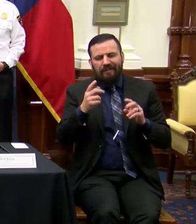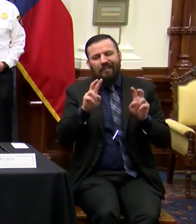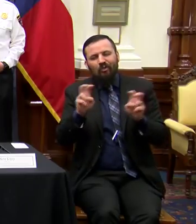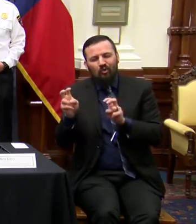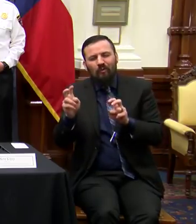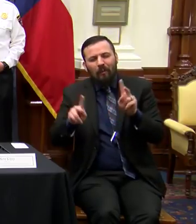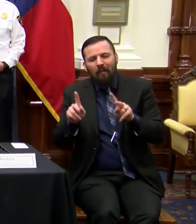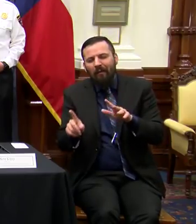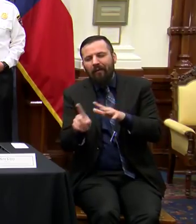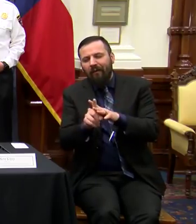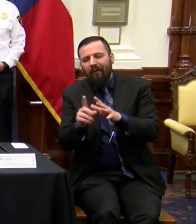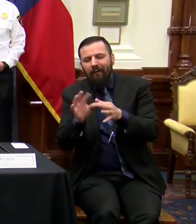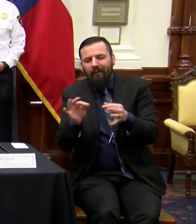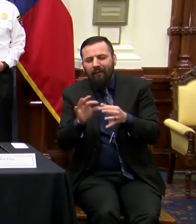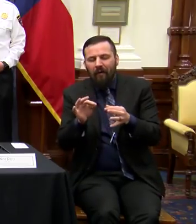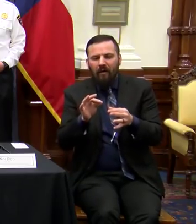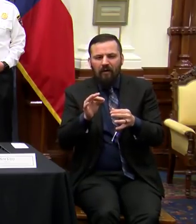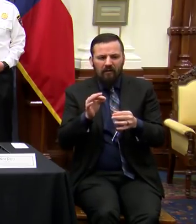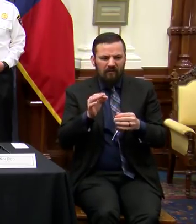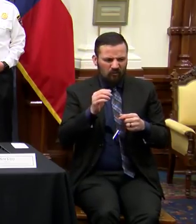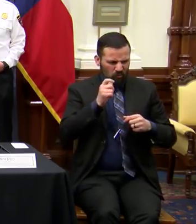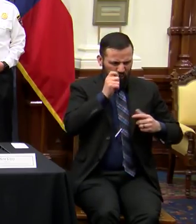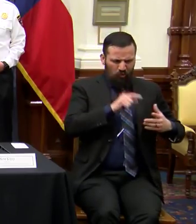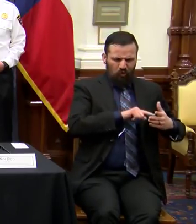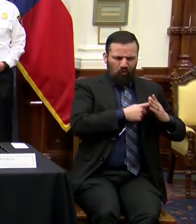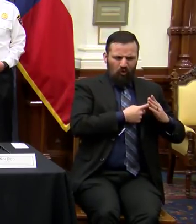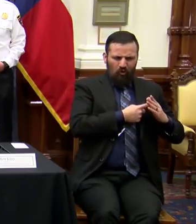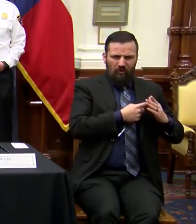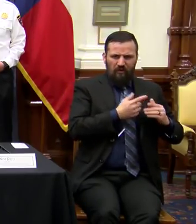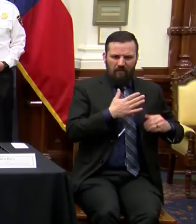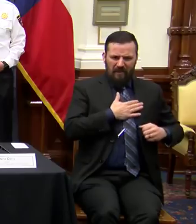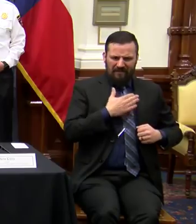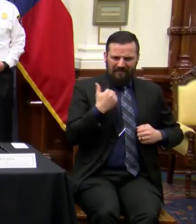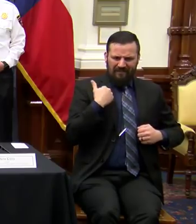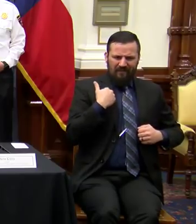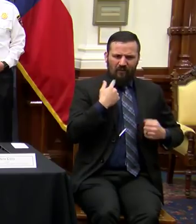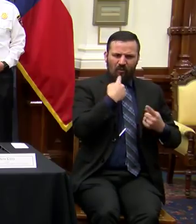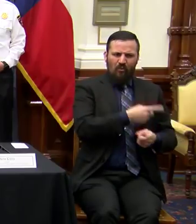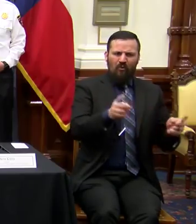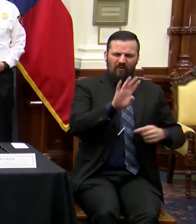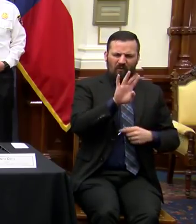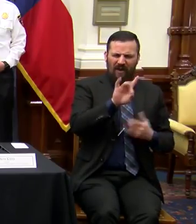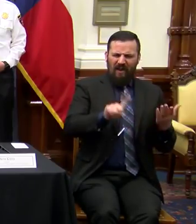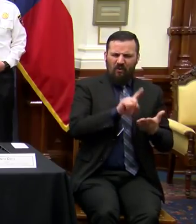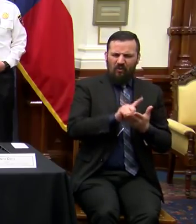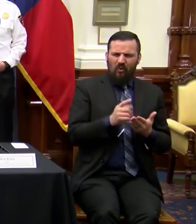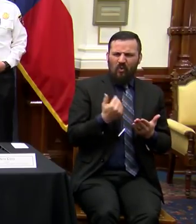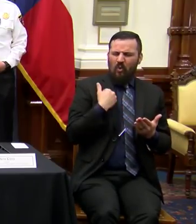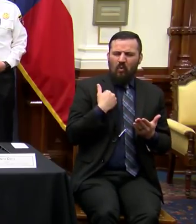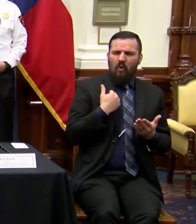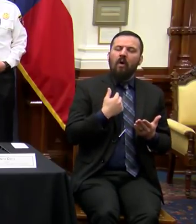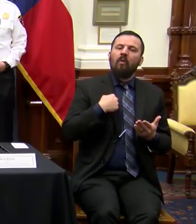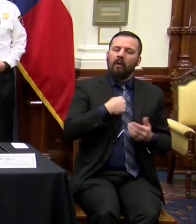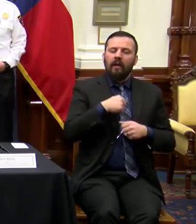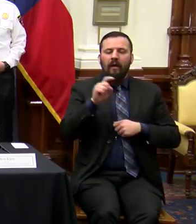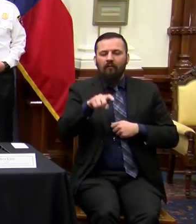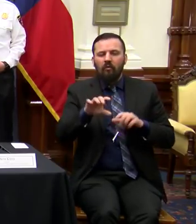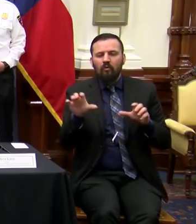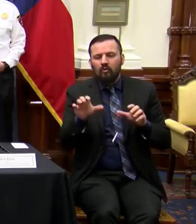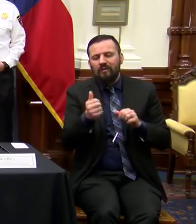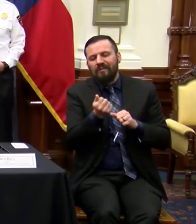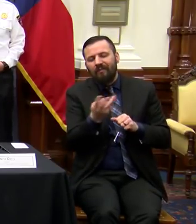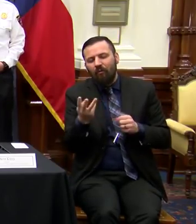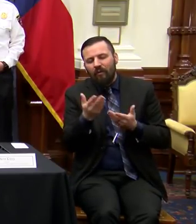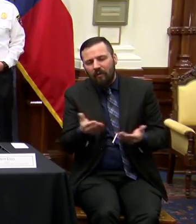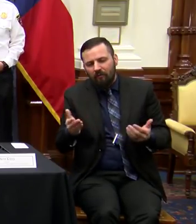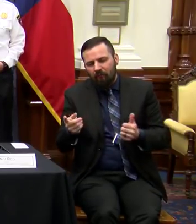less than 48 hours after the implementation of my most recent executive order. we need to do several things. First,